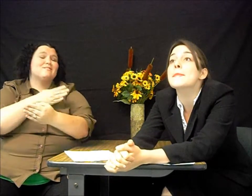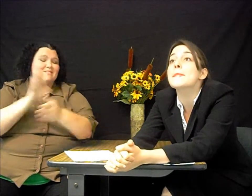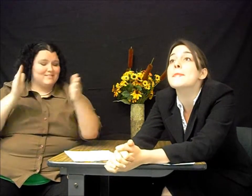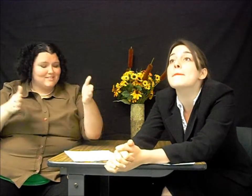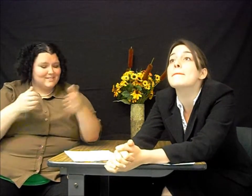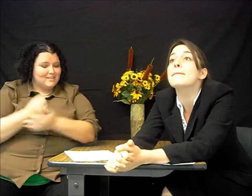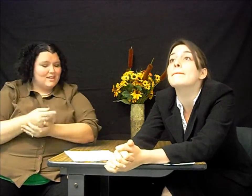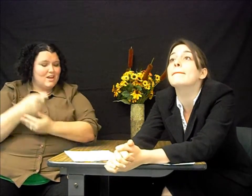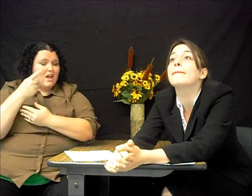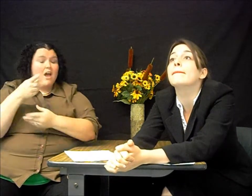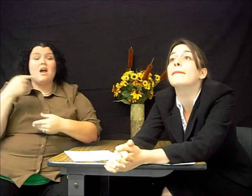She's a deaf pop star.